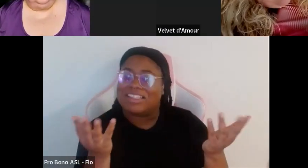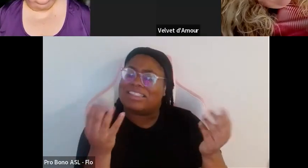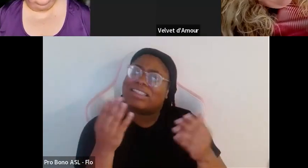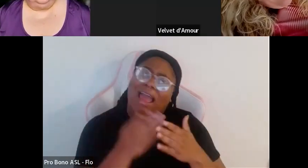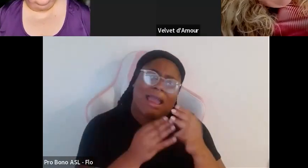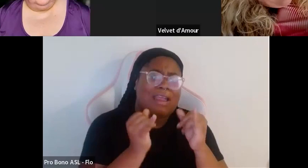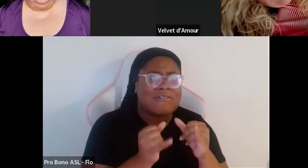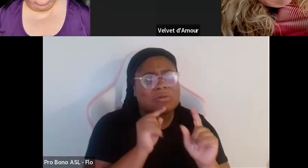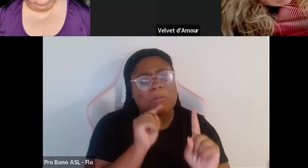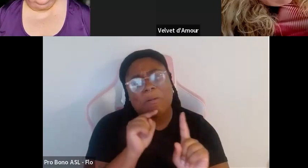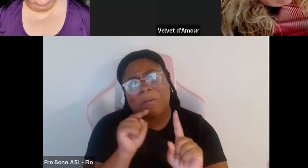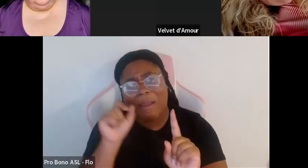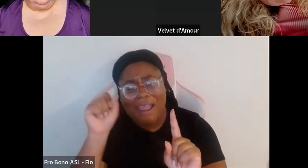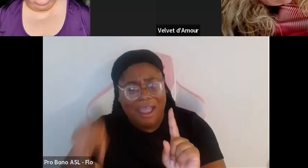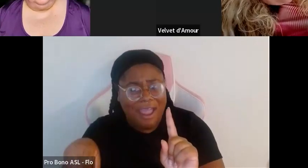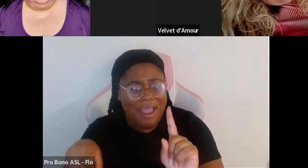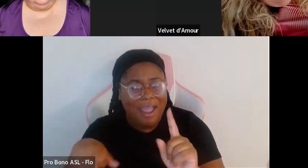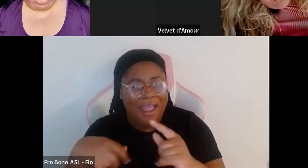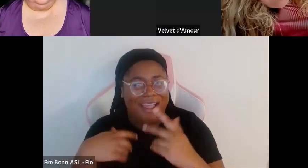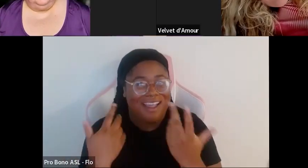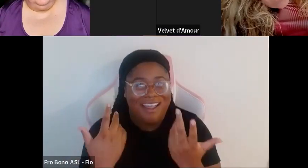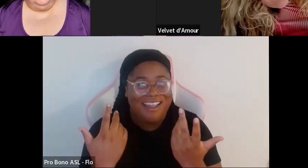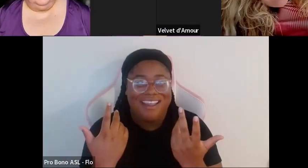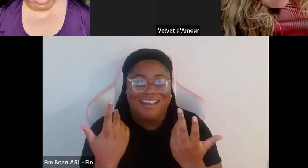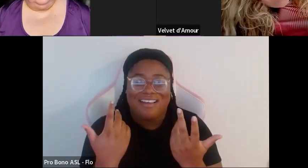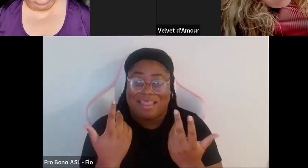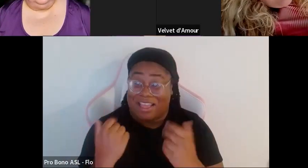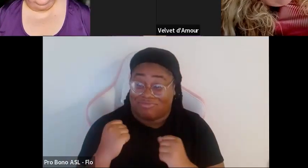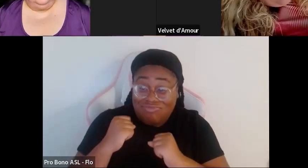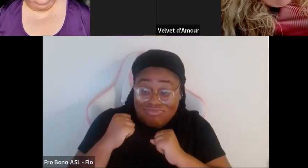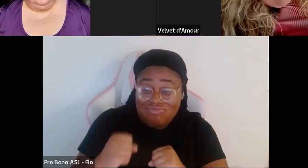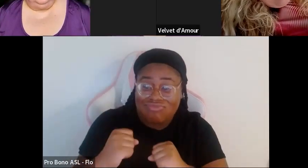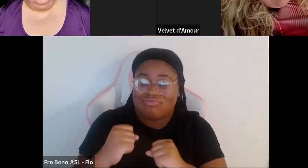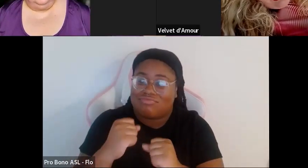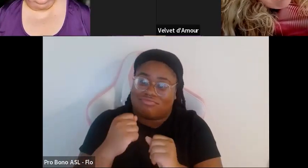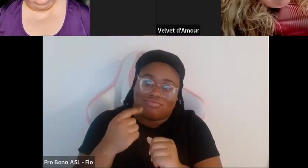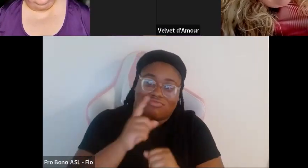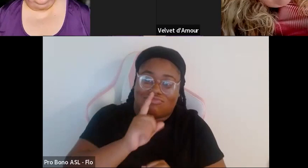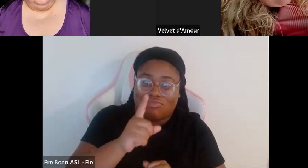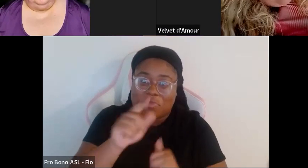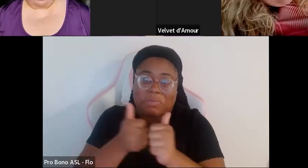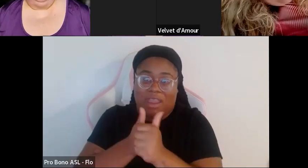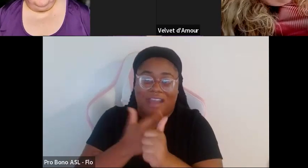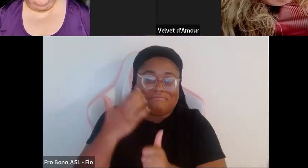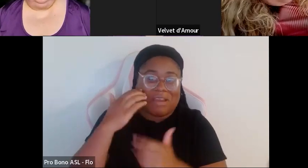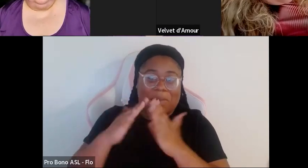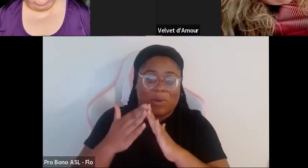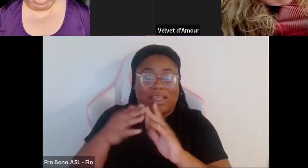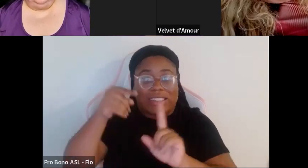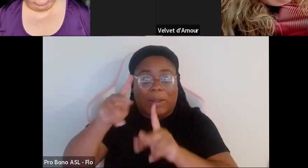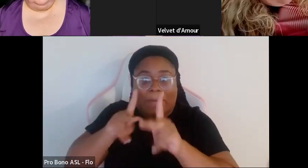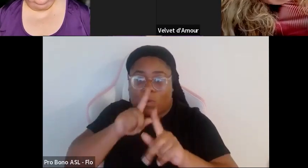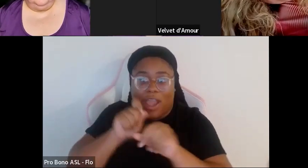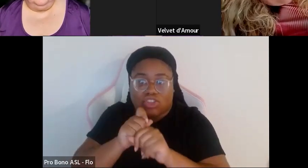who I could point out but I think the true strength behind the fat community are the people that drive it so to me it's the